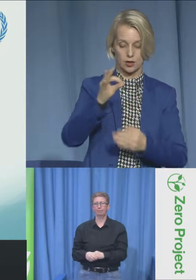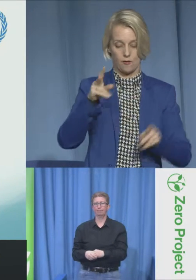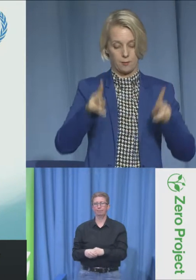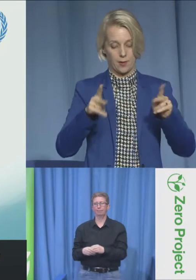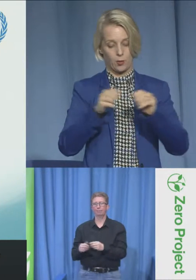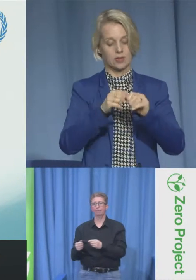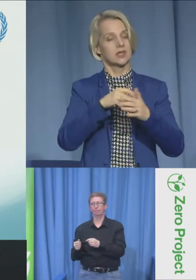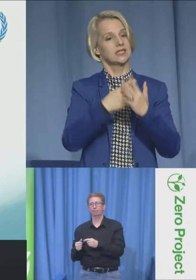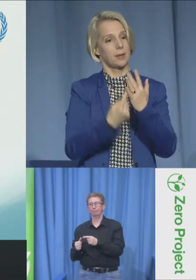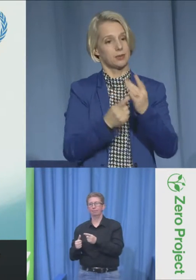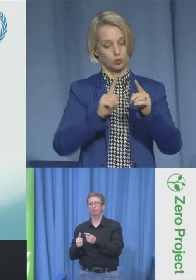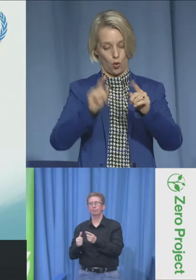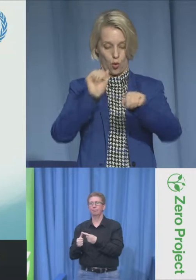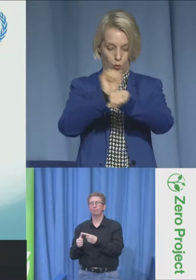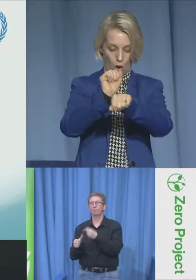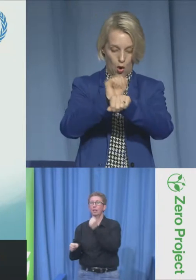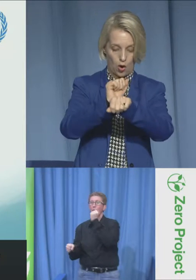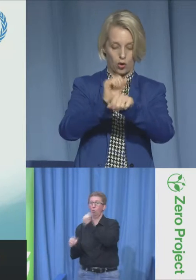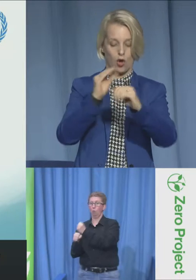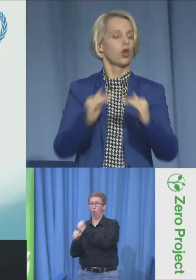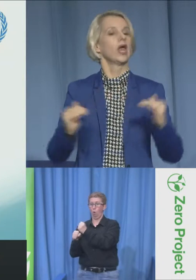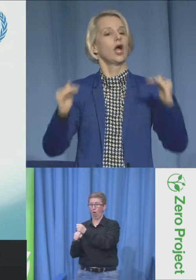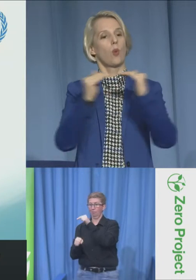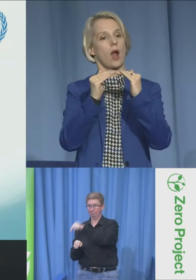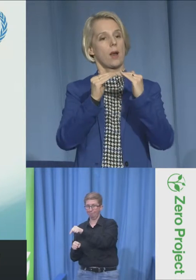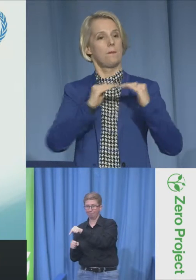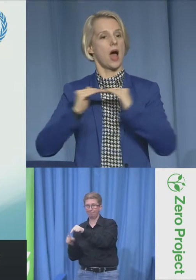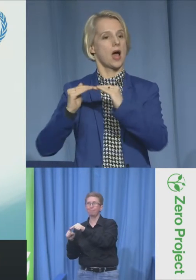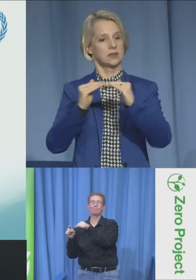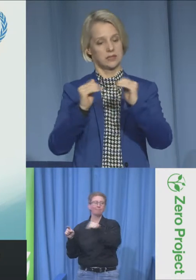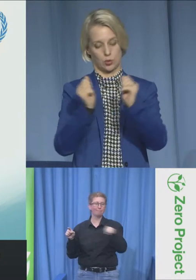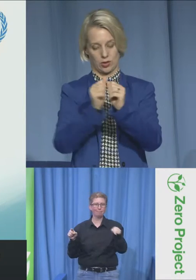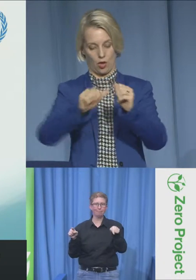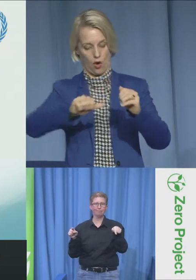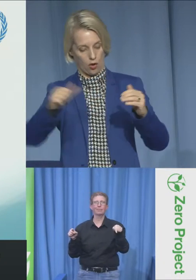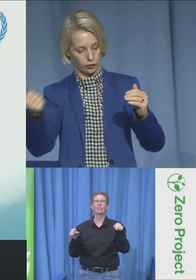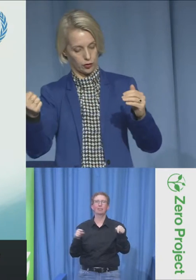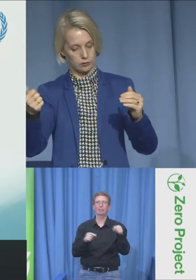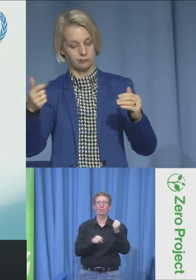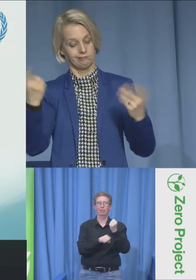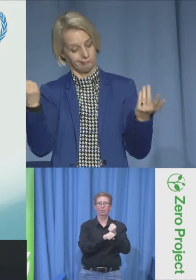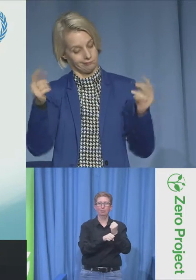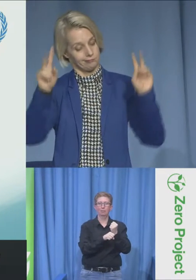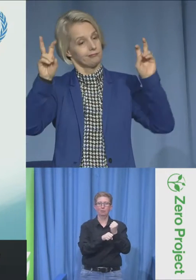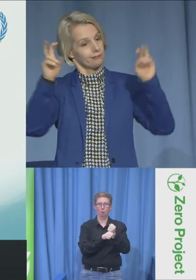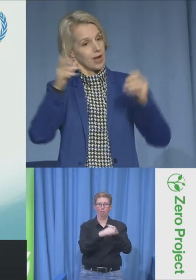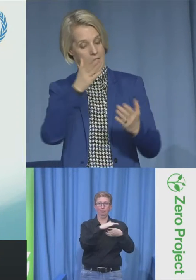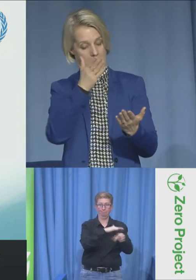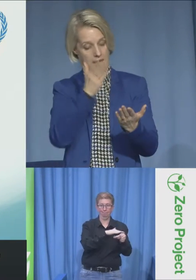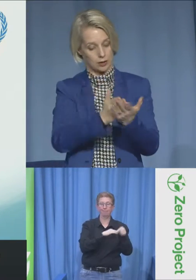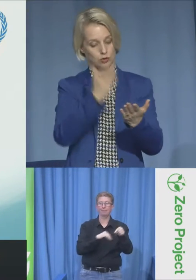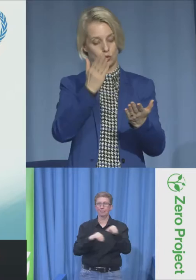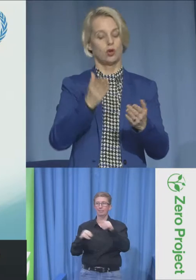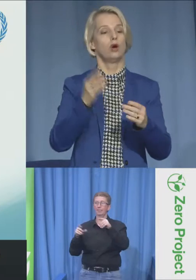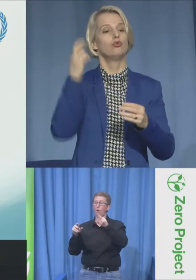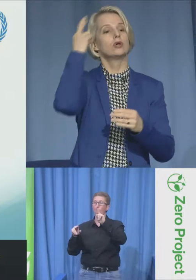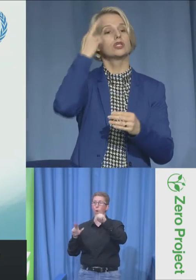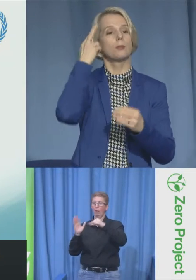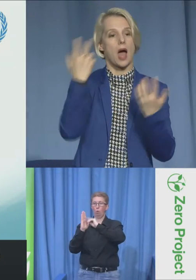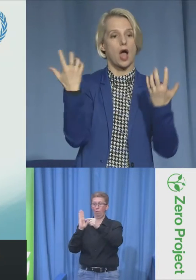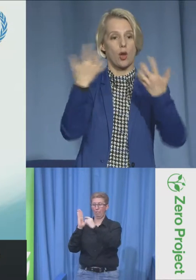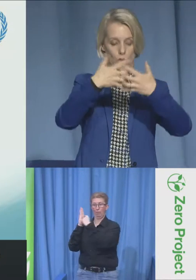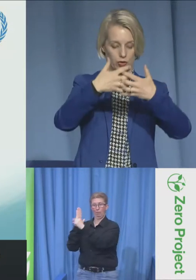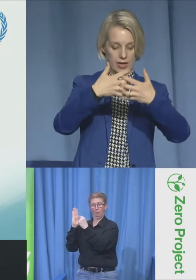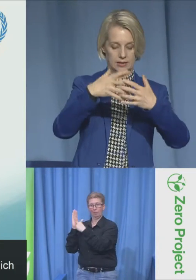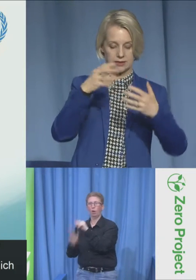shows through in Article 27, which states the state parties have to recognize the right of persons with disabilities to